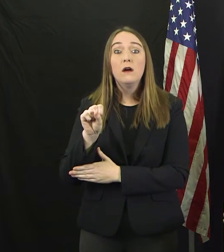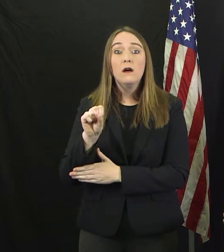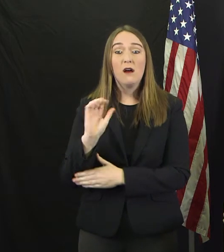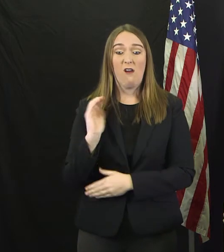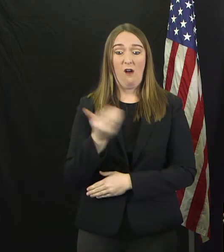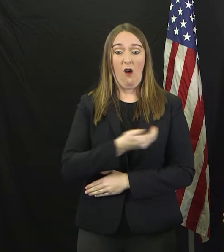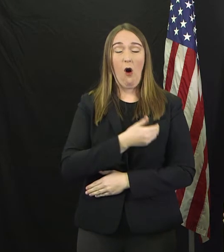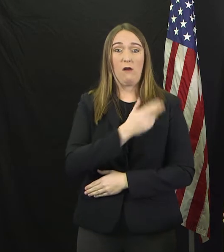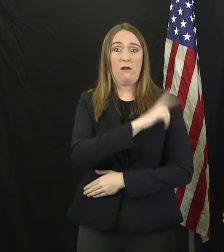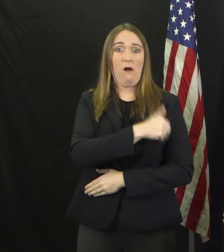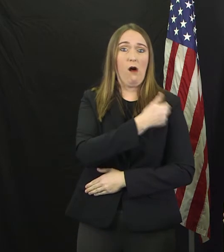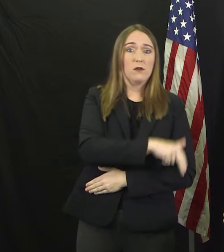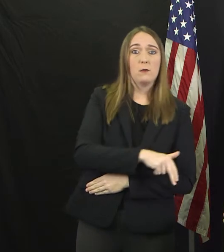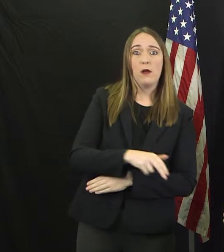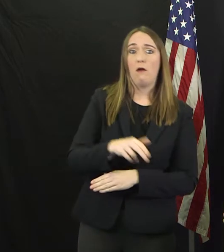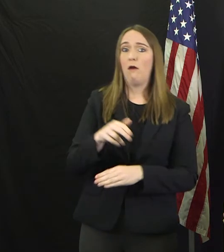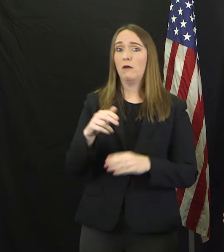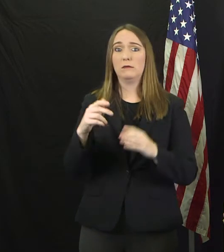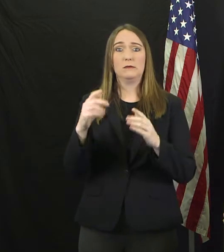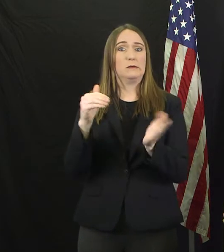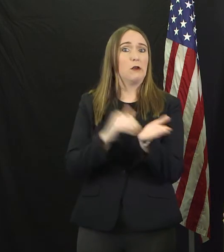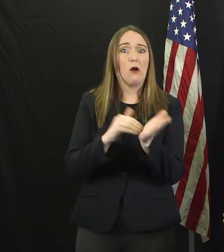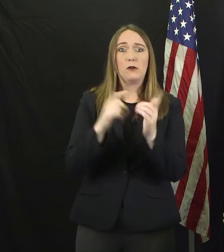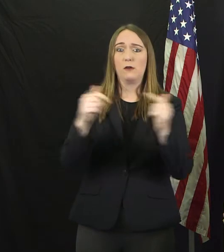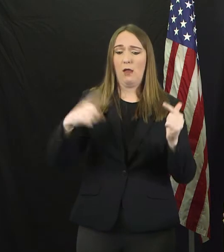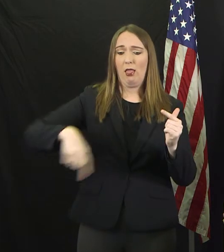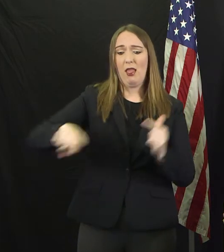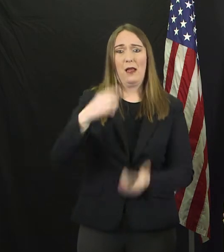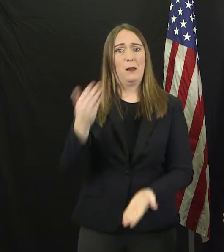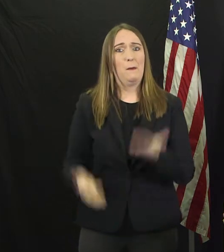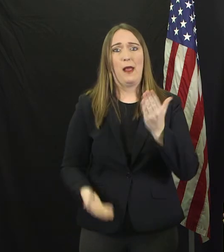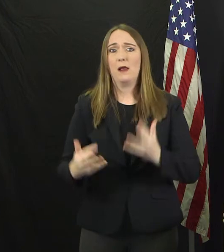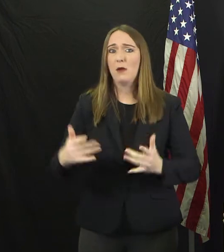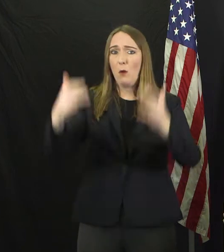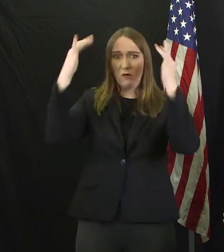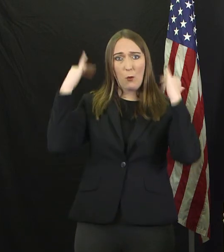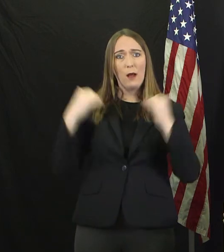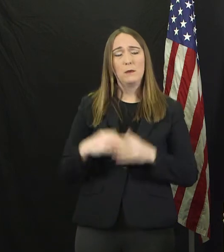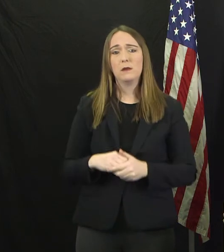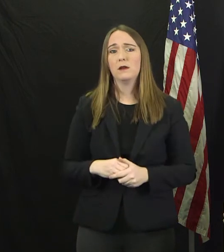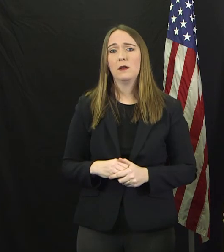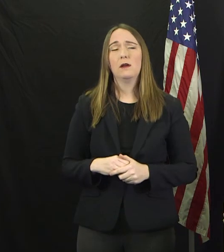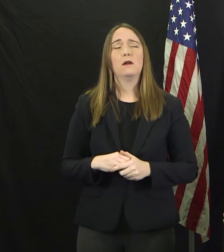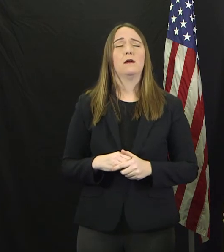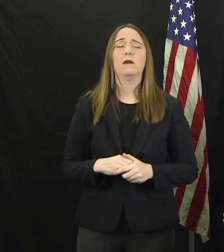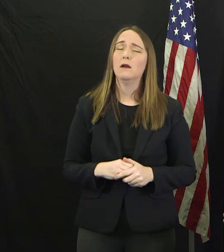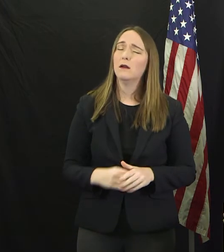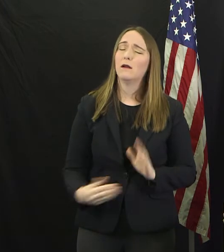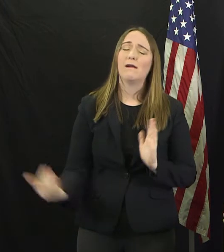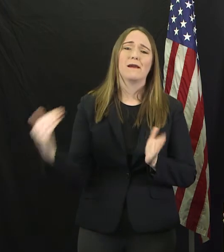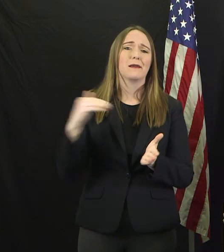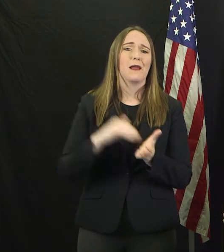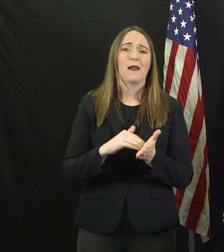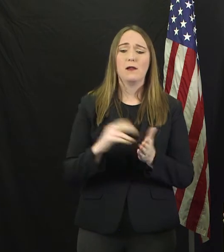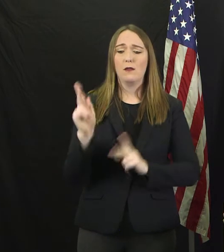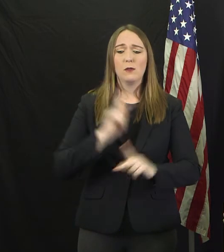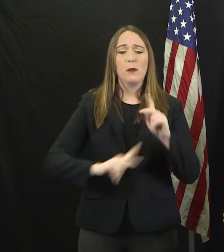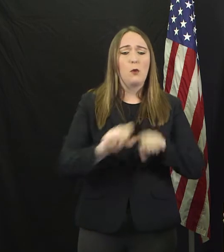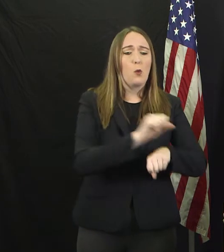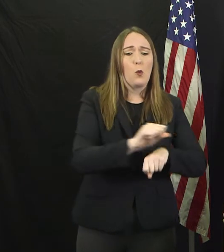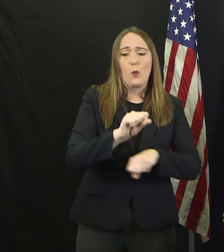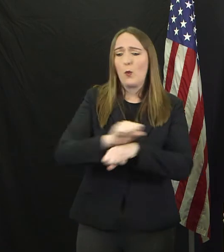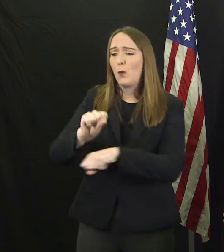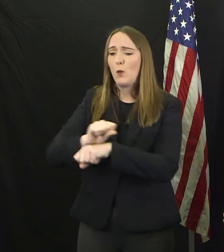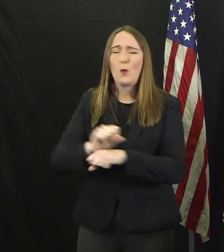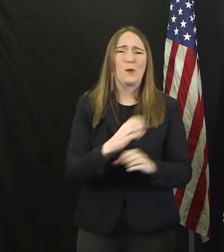health care systems. I want to once again thank everyone who has worked so hard to keep this community safe and to